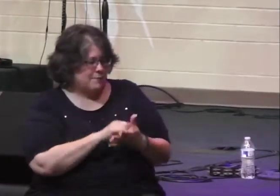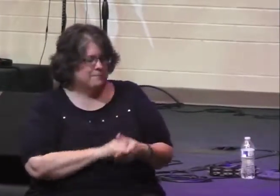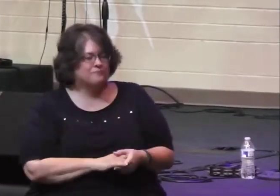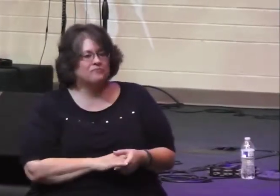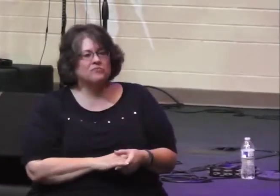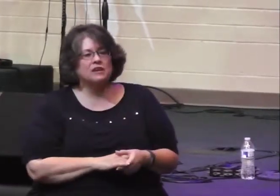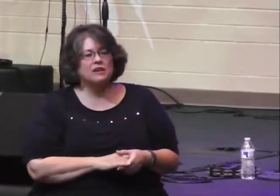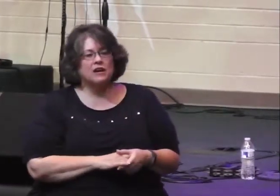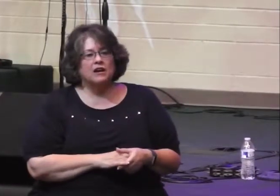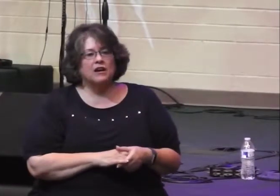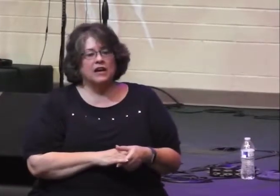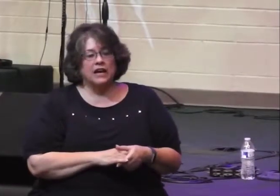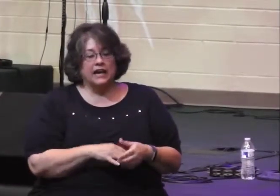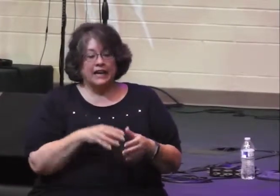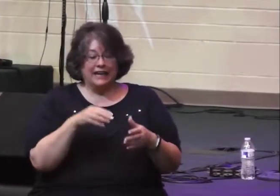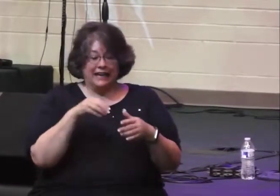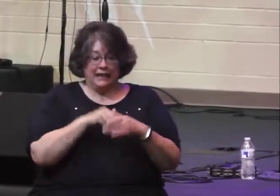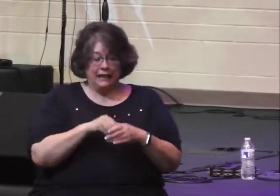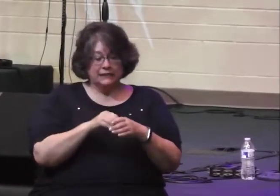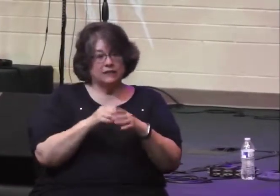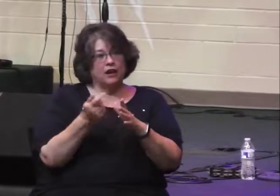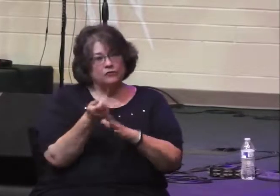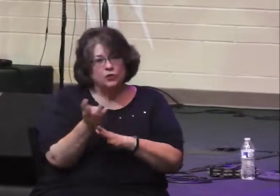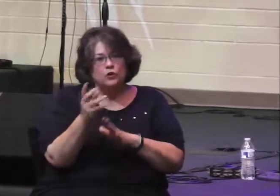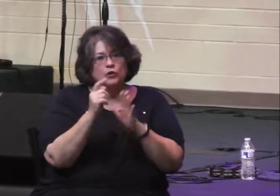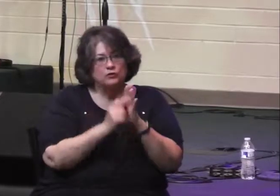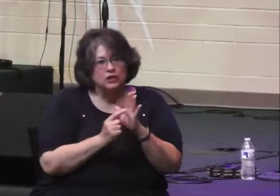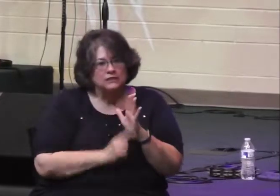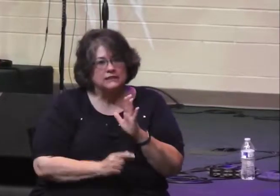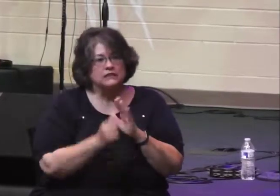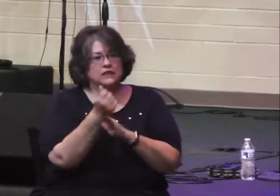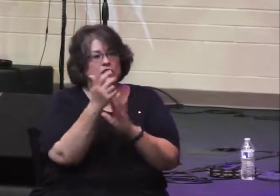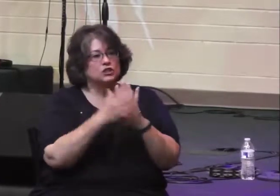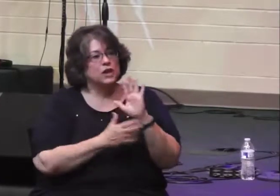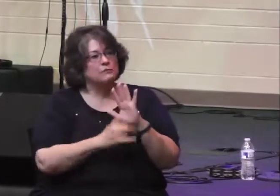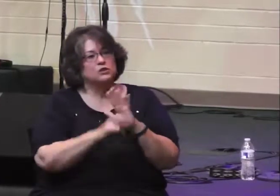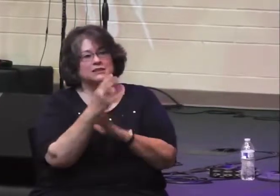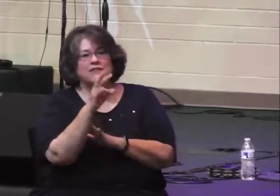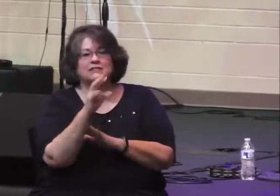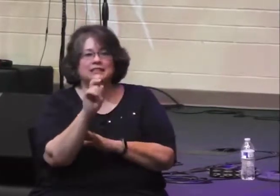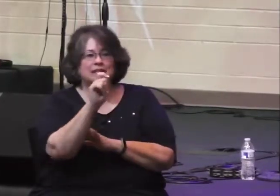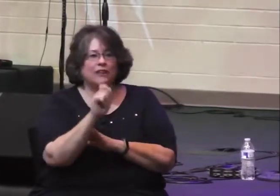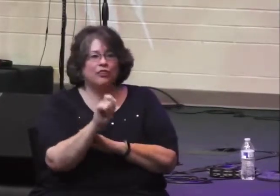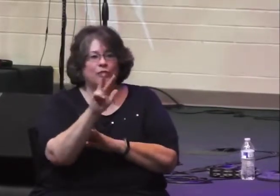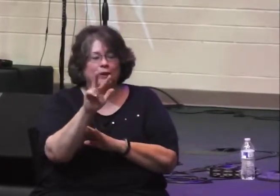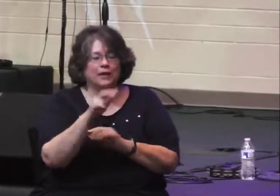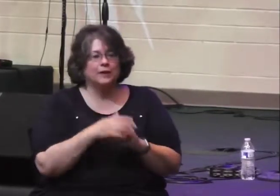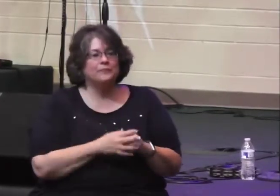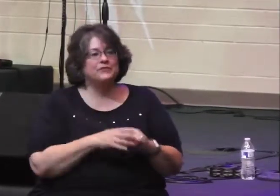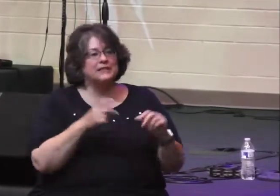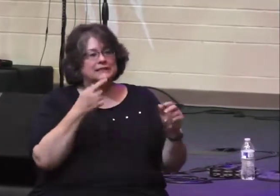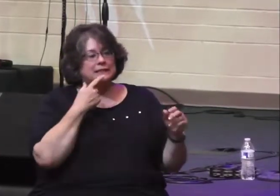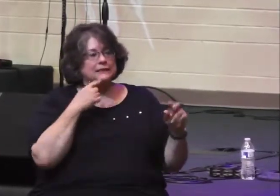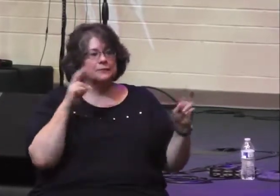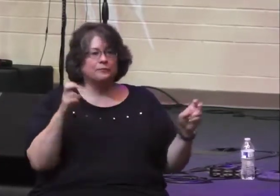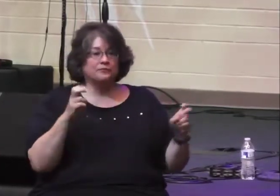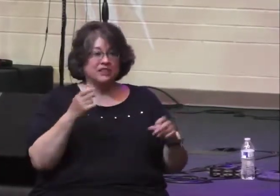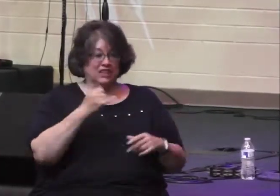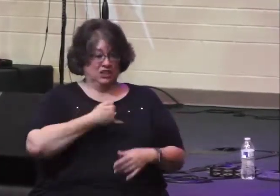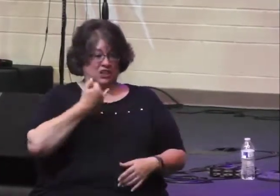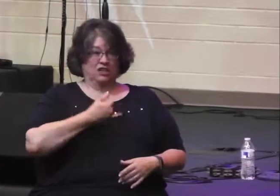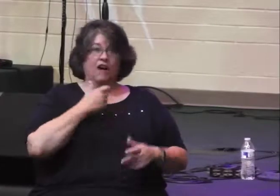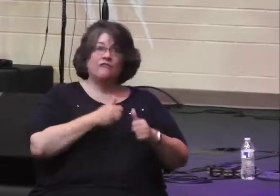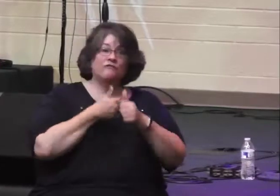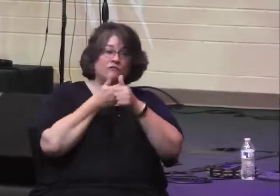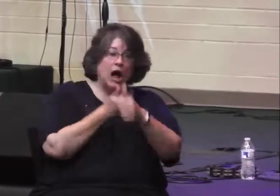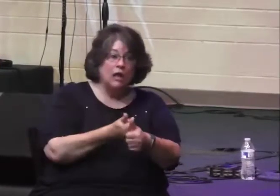tries to kind of color that in for us also. Look at a few selected verses here. Chapter 17, verse 3 reads,